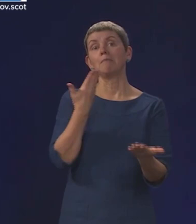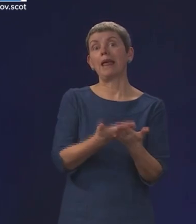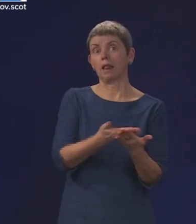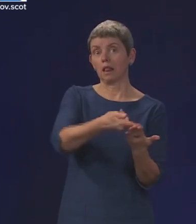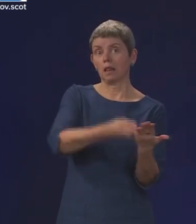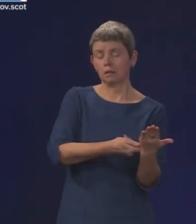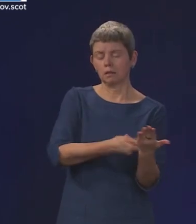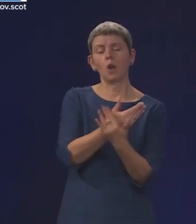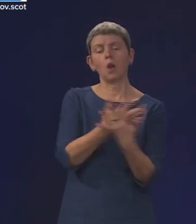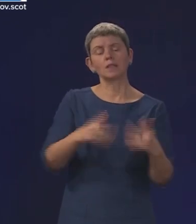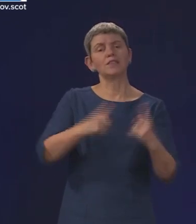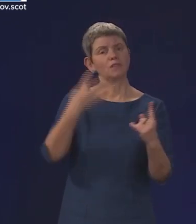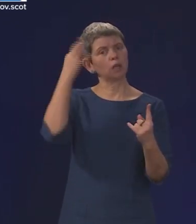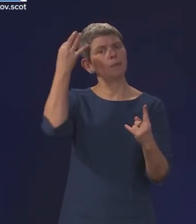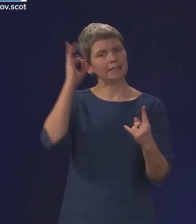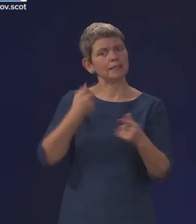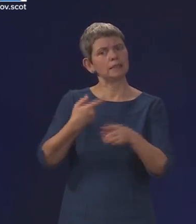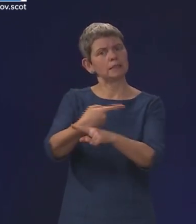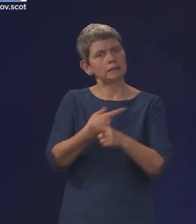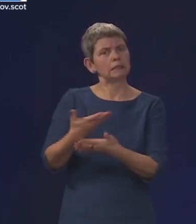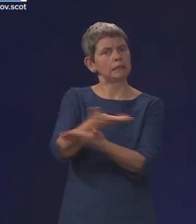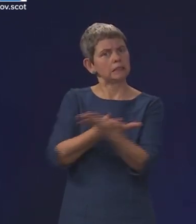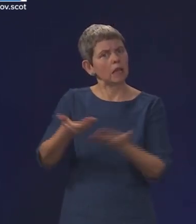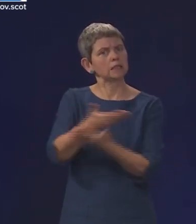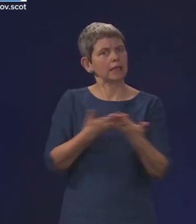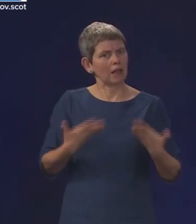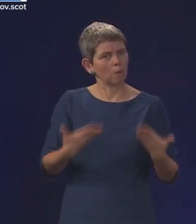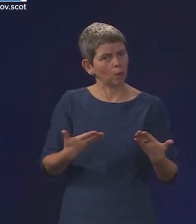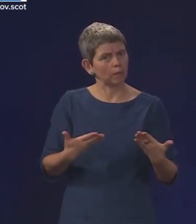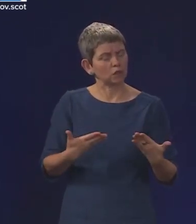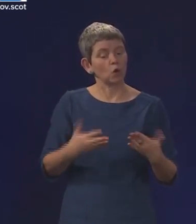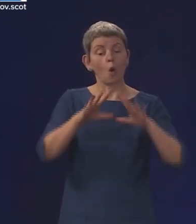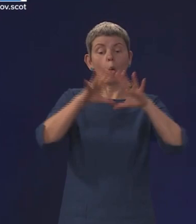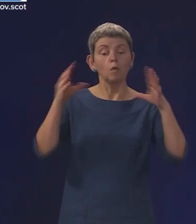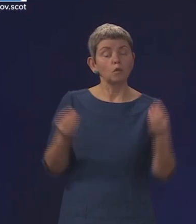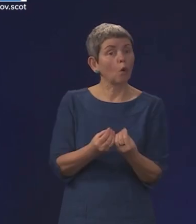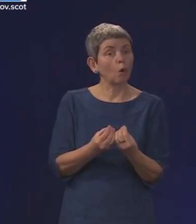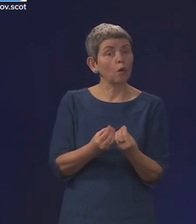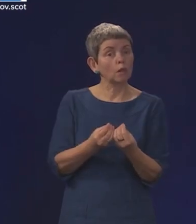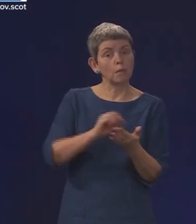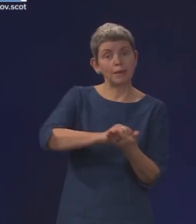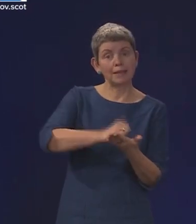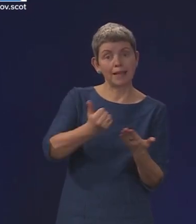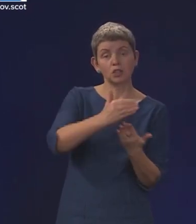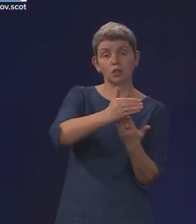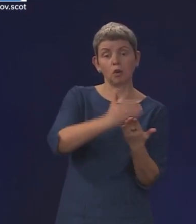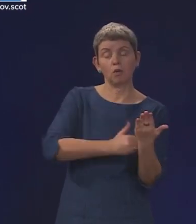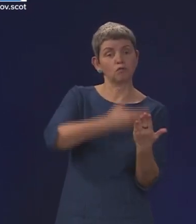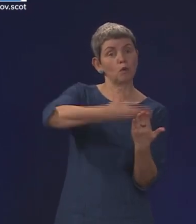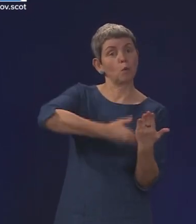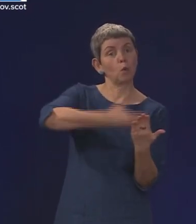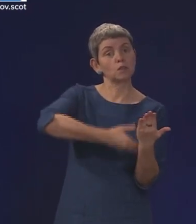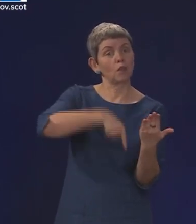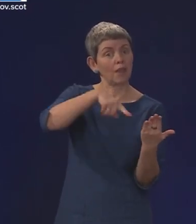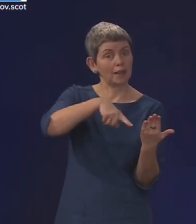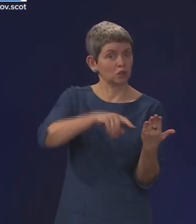committees taking evidence on that bill. We haven't yet had the overall publication of the reports on